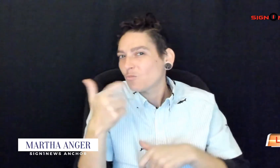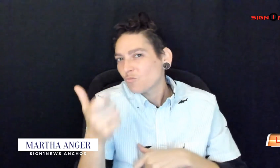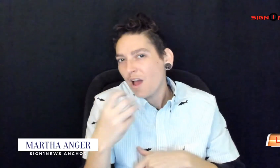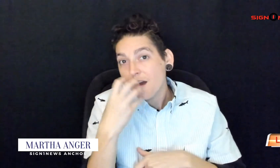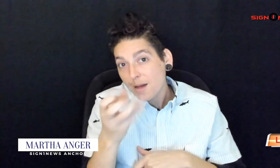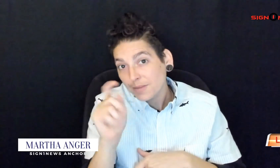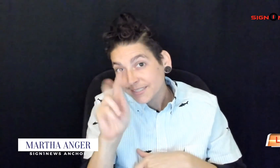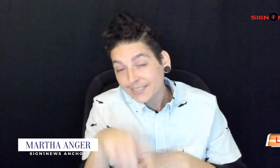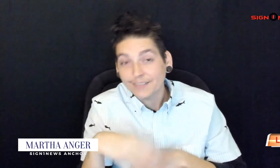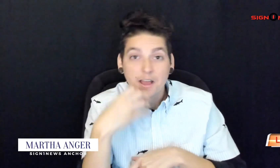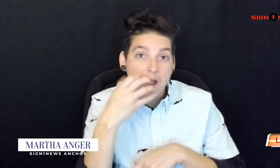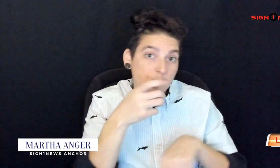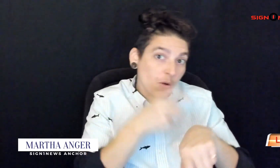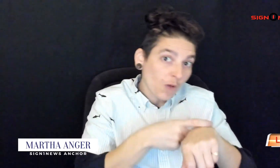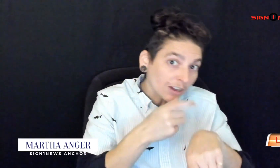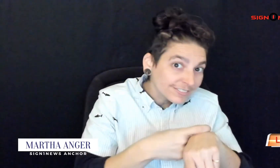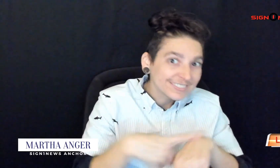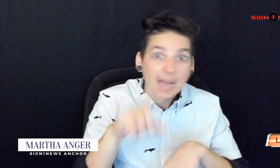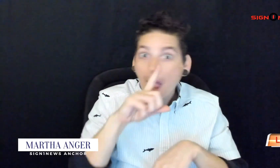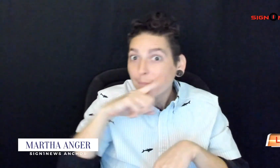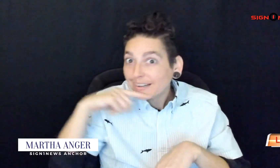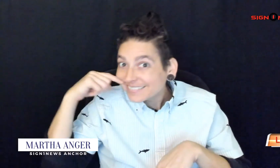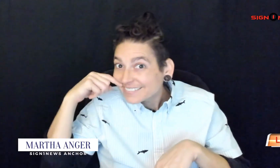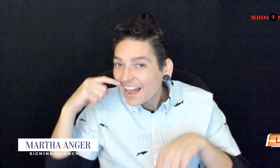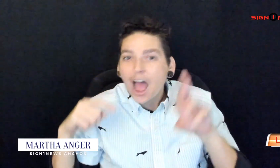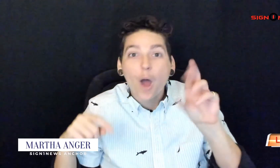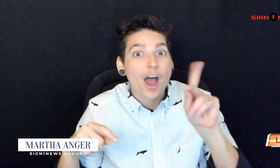on Apple TV, Apple Watch, Amazon, and Roku.